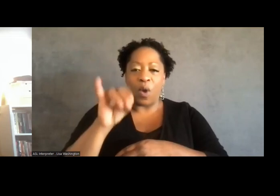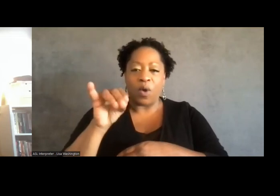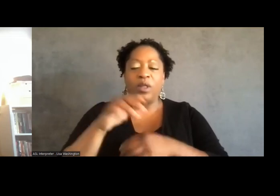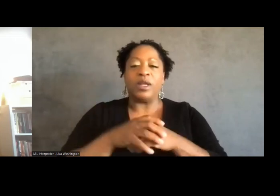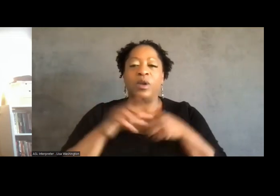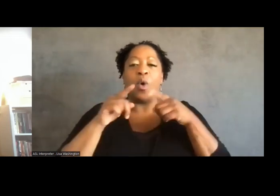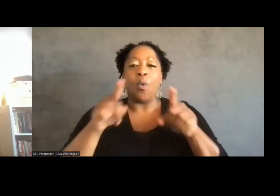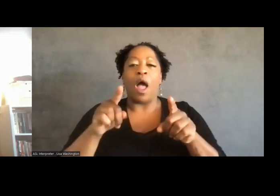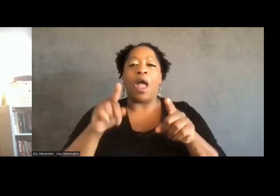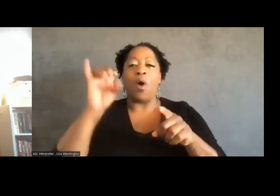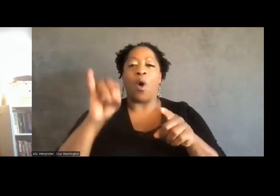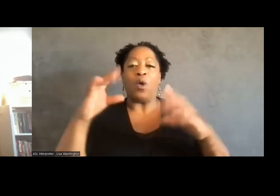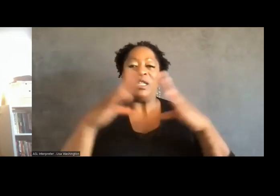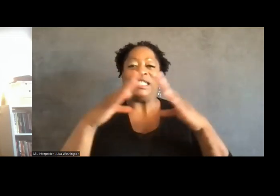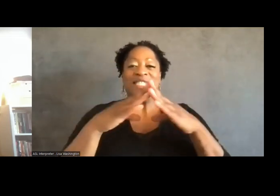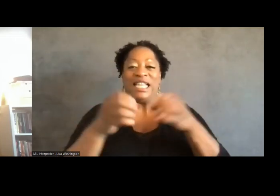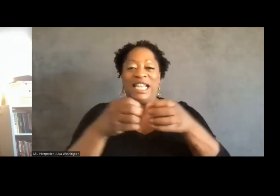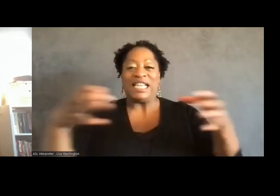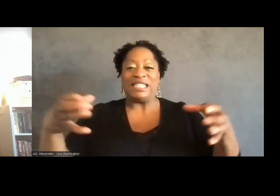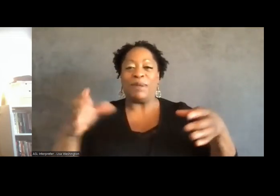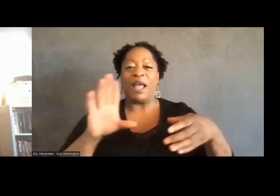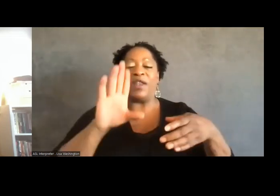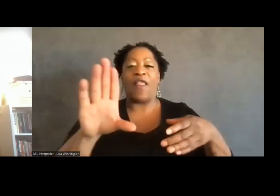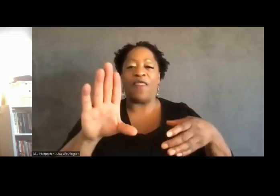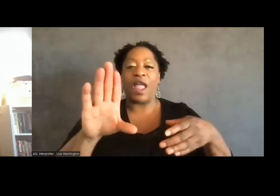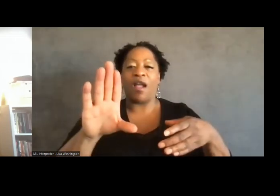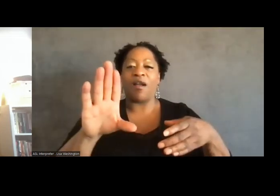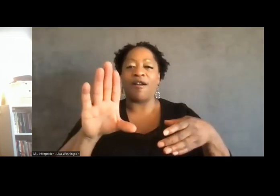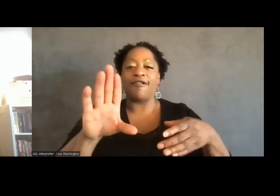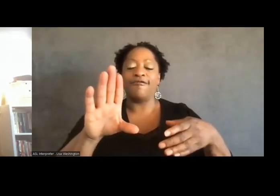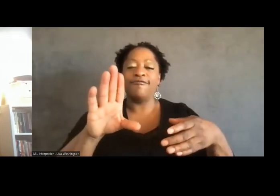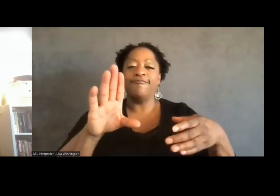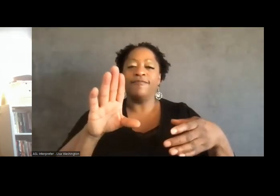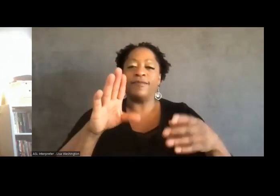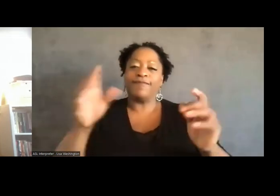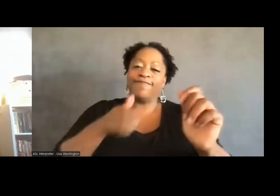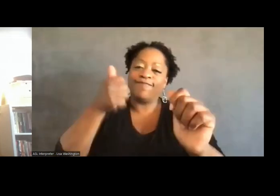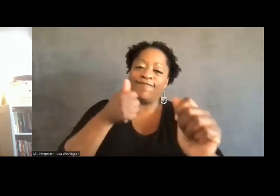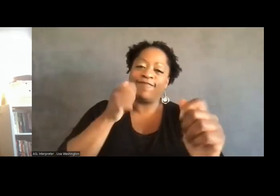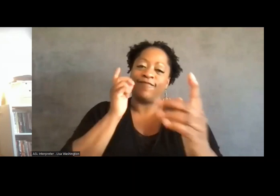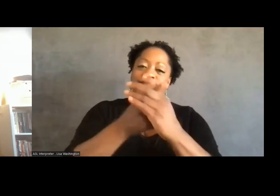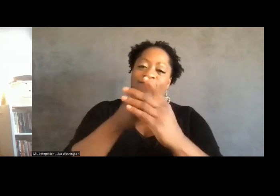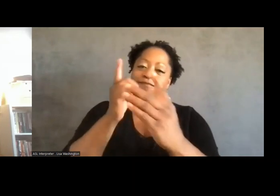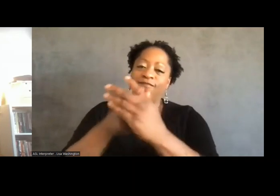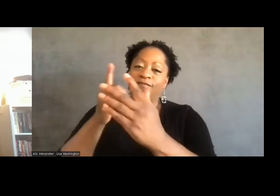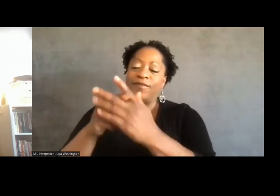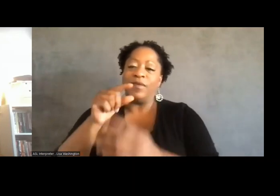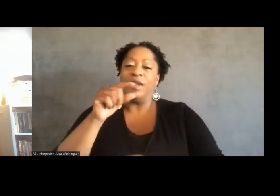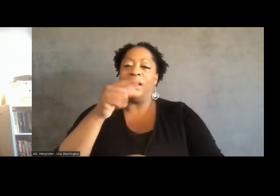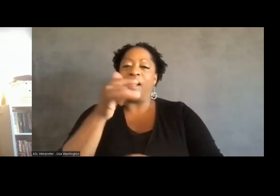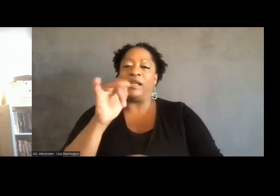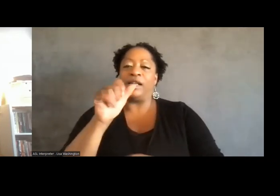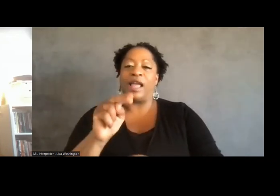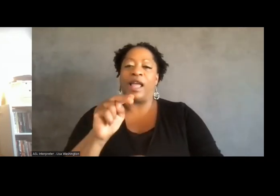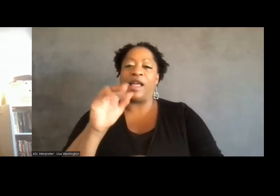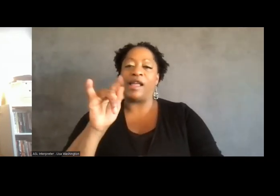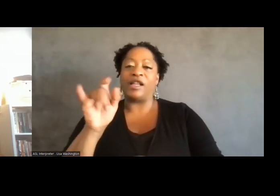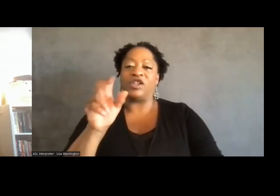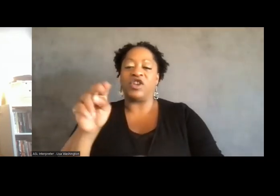expanded and developed a set of demands that were aimed at eliminating the use of gang injunctions across Oakland,